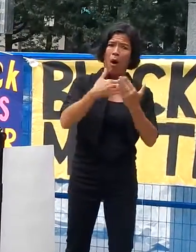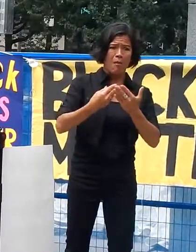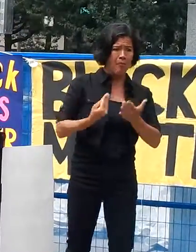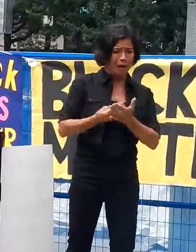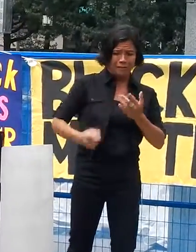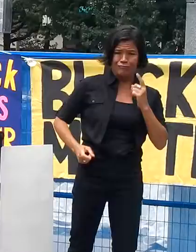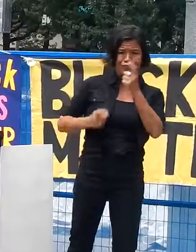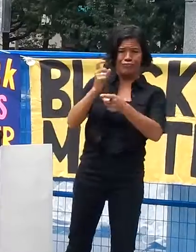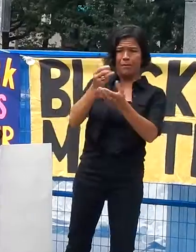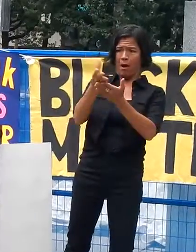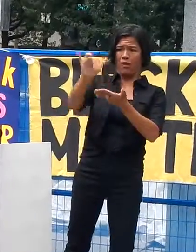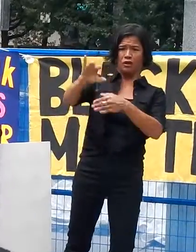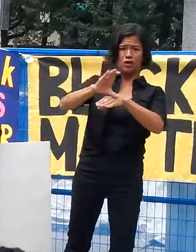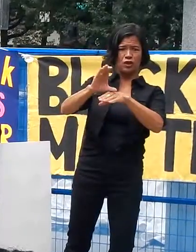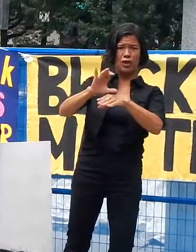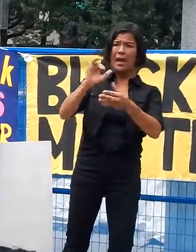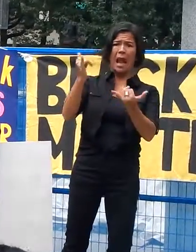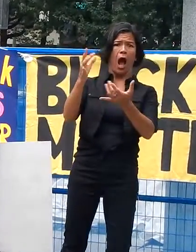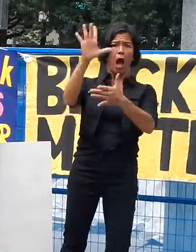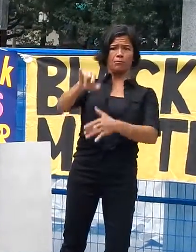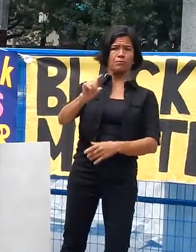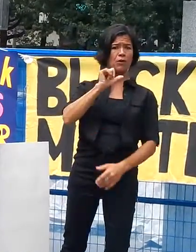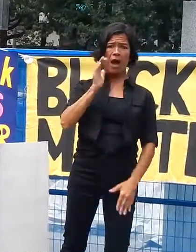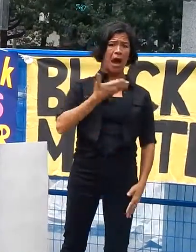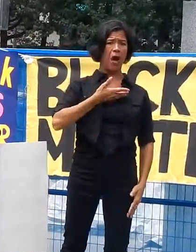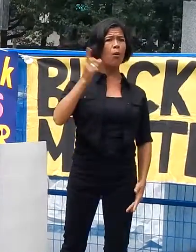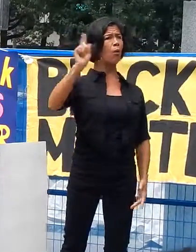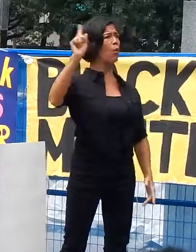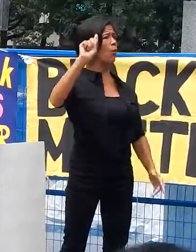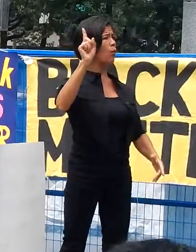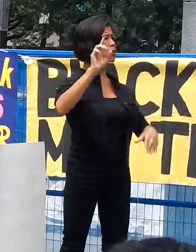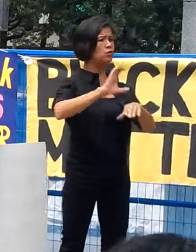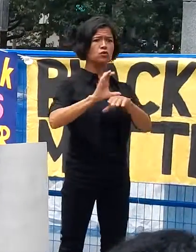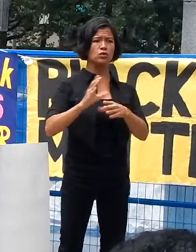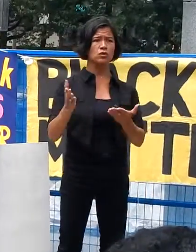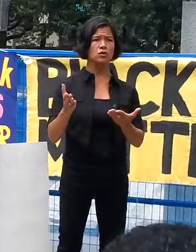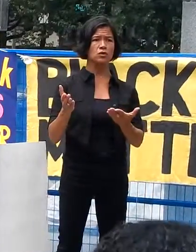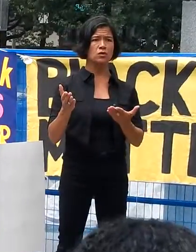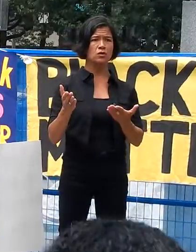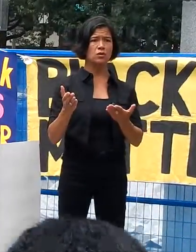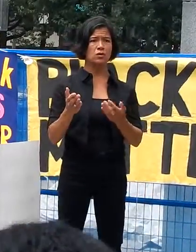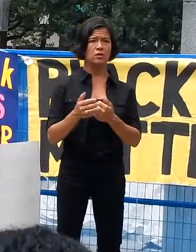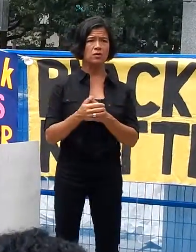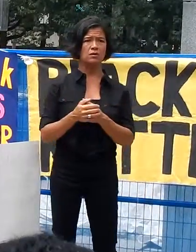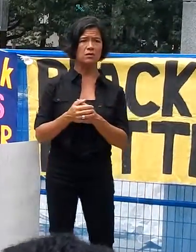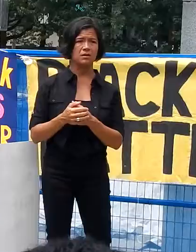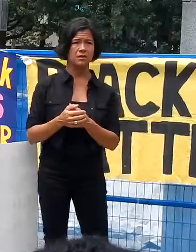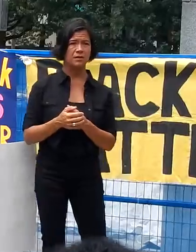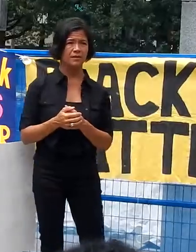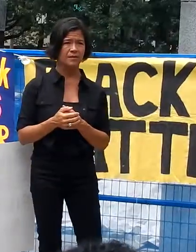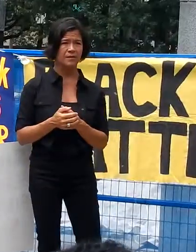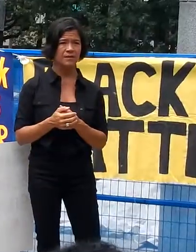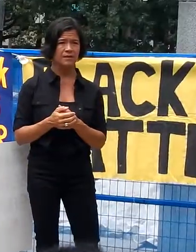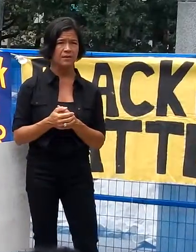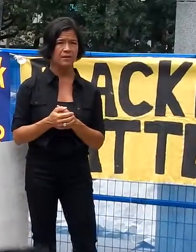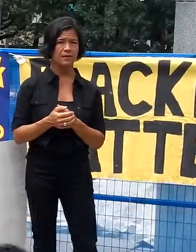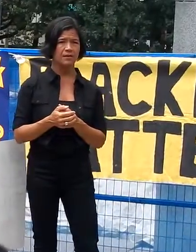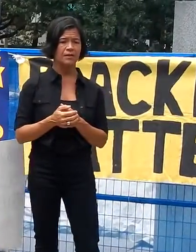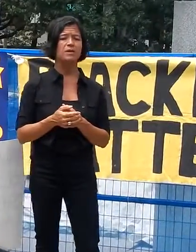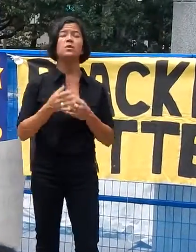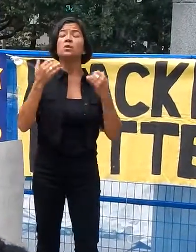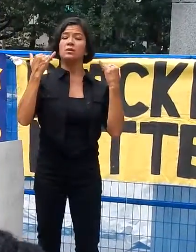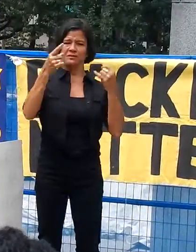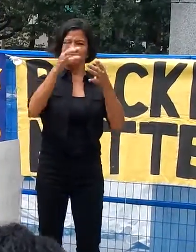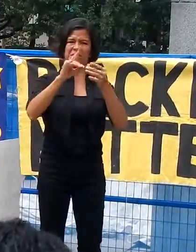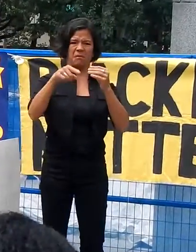It's no longer ours. We don't know where it is. No contribution was paid by white people. Nothing. money was paid by...